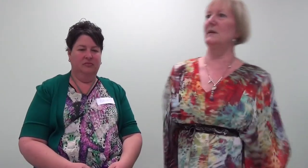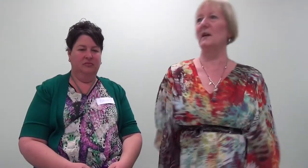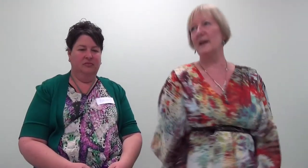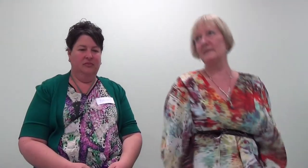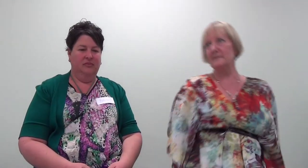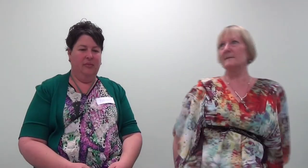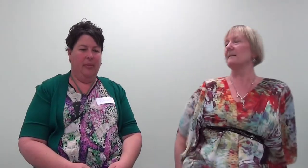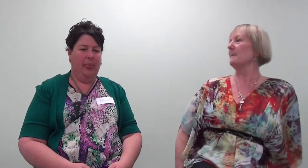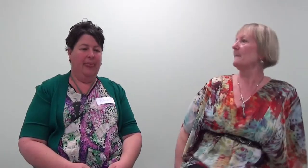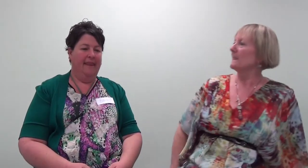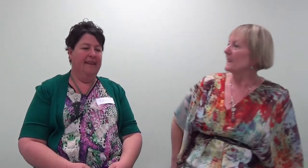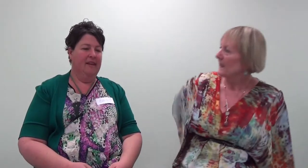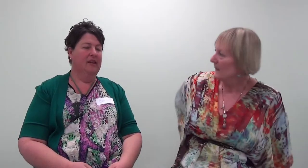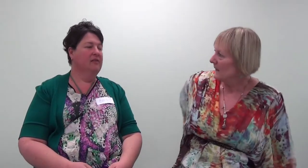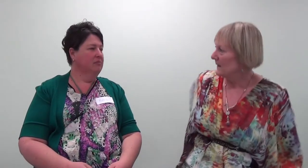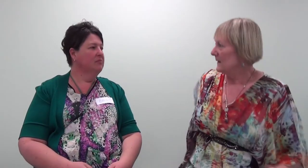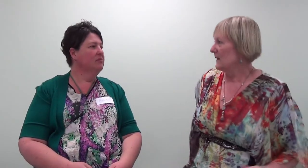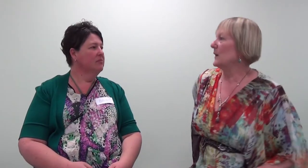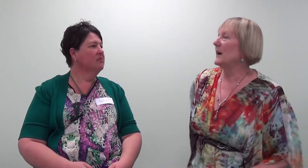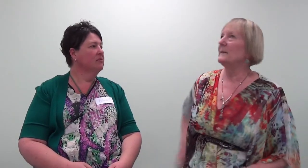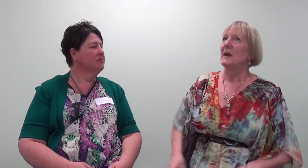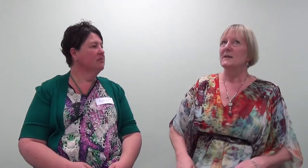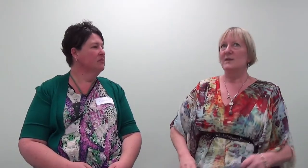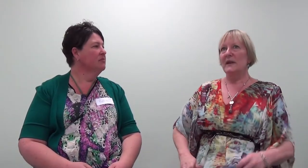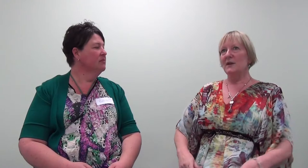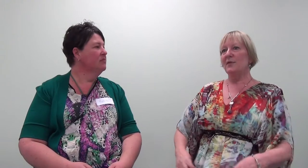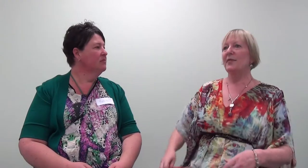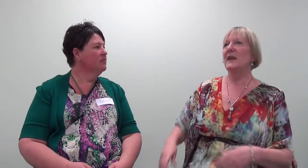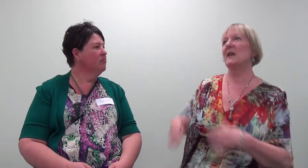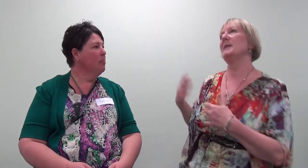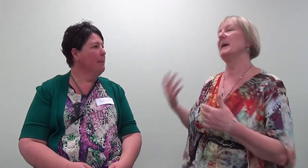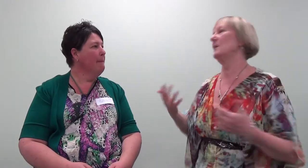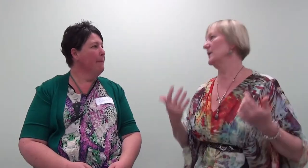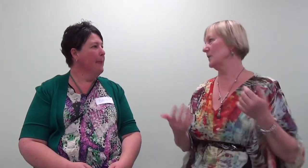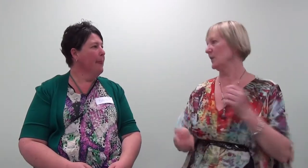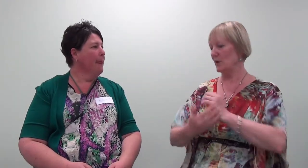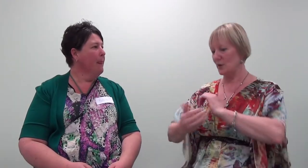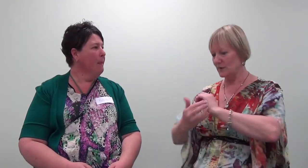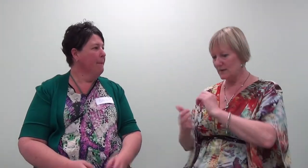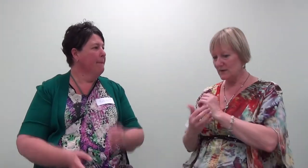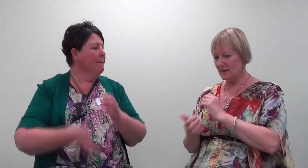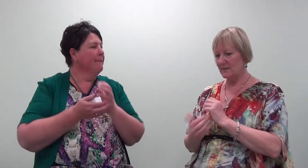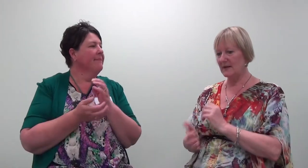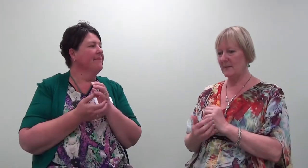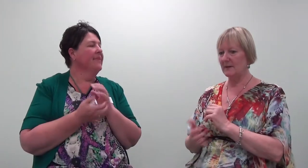Okay. Yeah? Alright. So when you're thinking about what you want to work on, so just keep tapping.